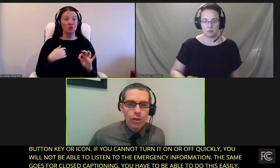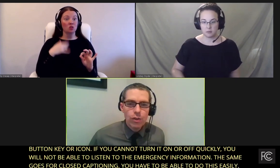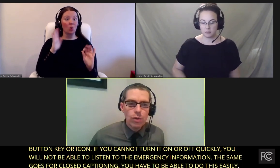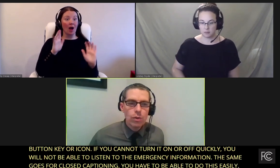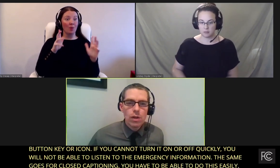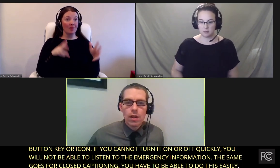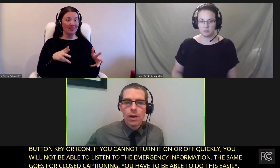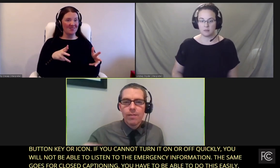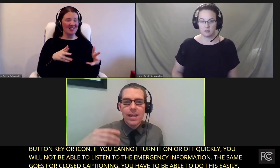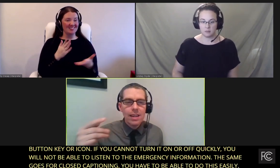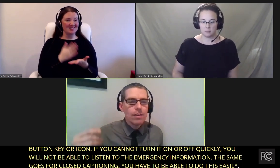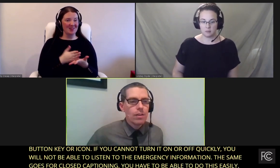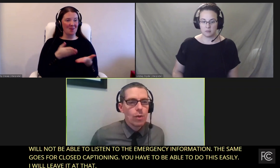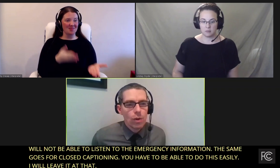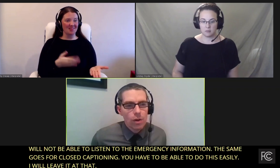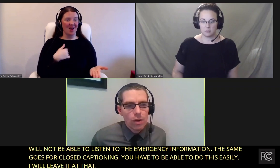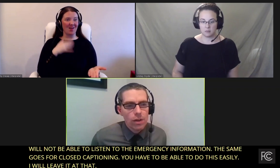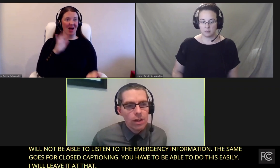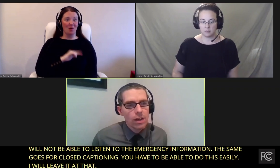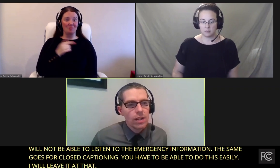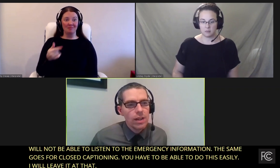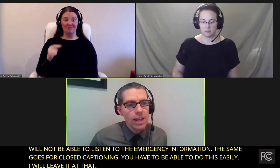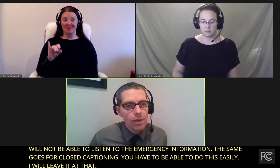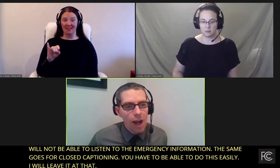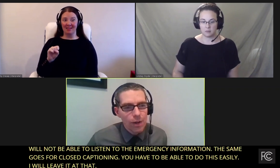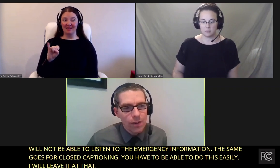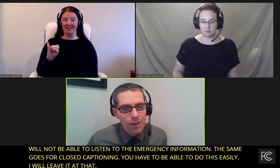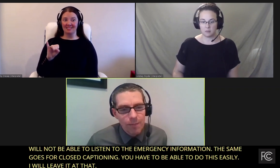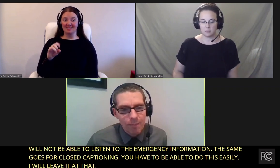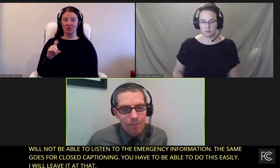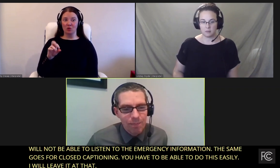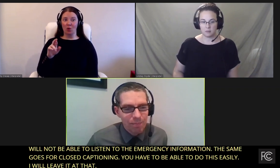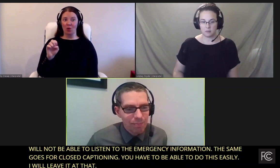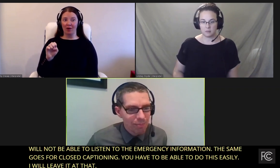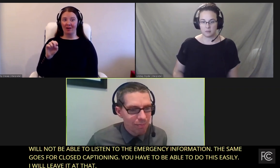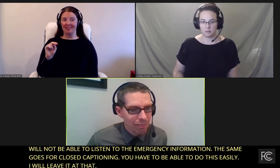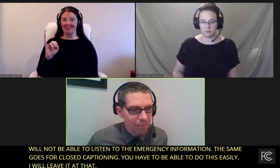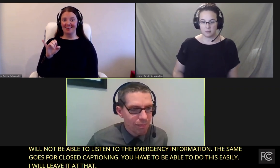it on to Isidore Miangabo.